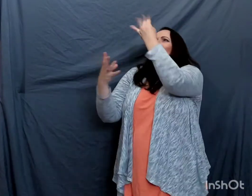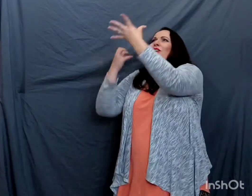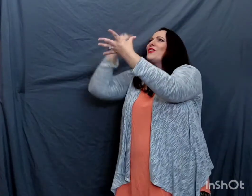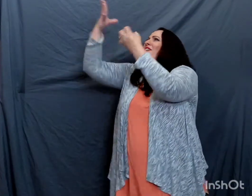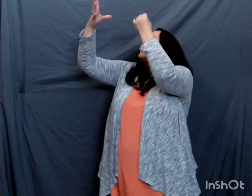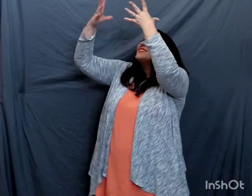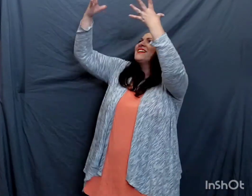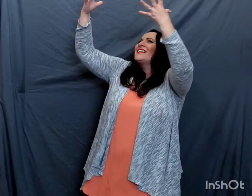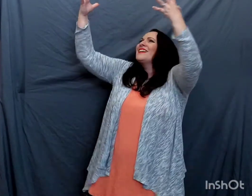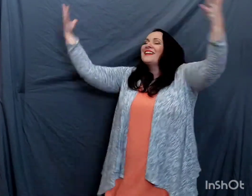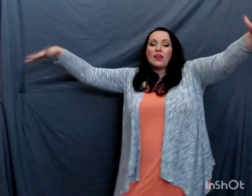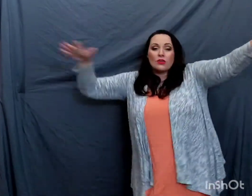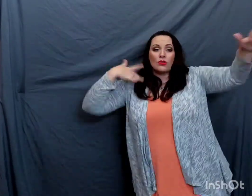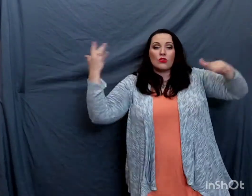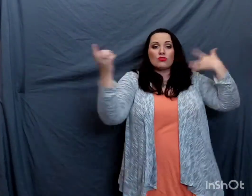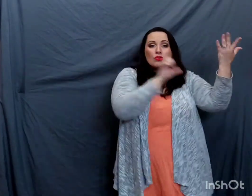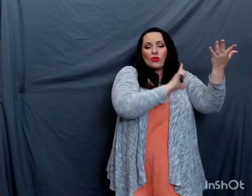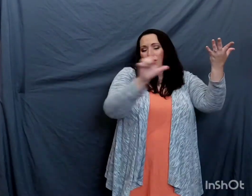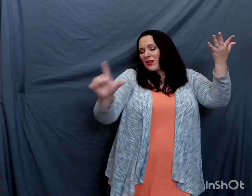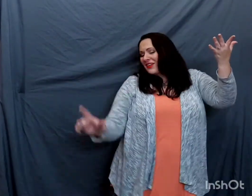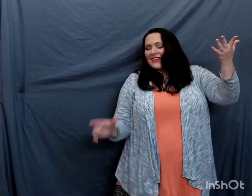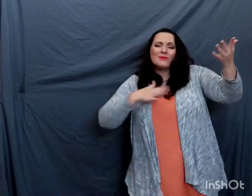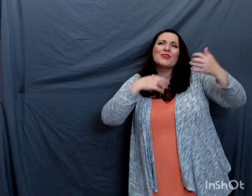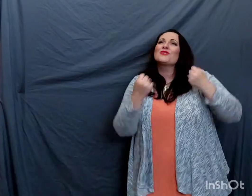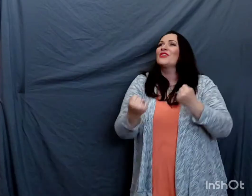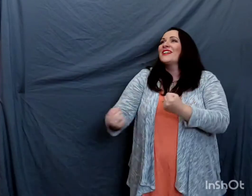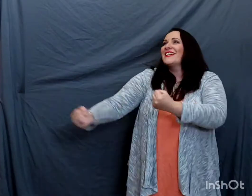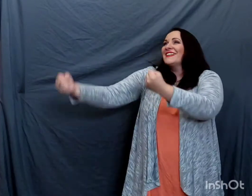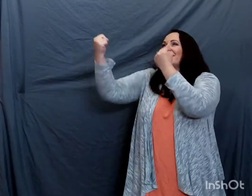The joy of the Lord is my strength